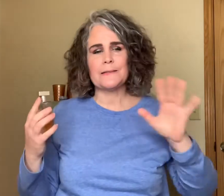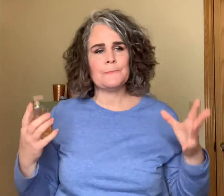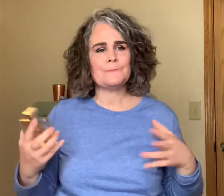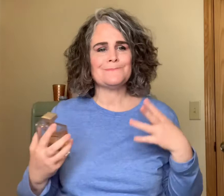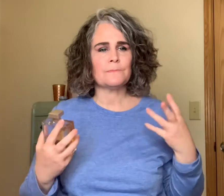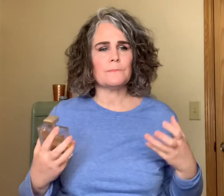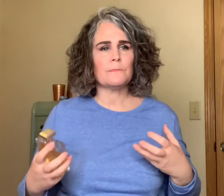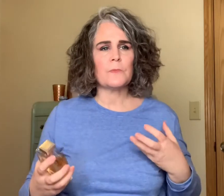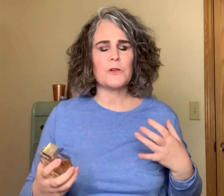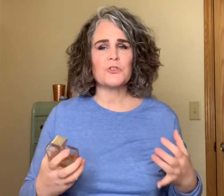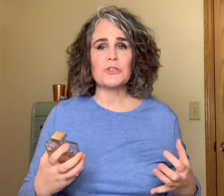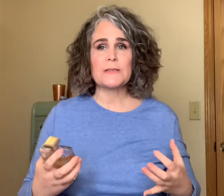it's there's just